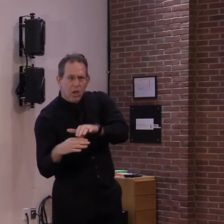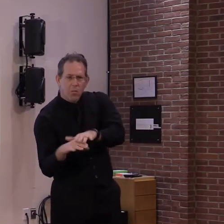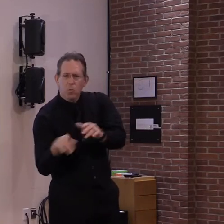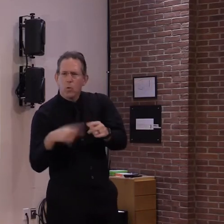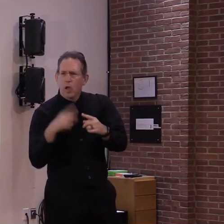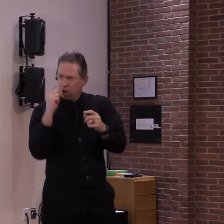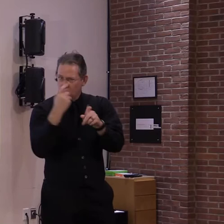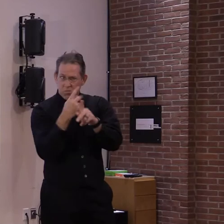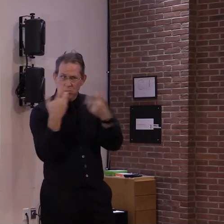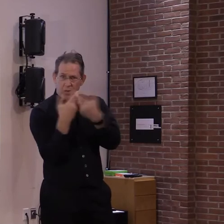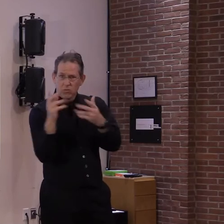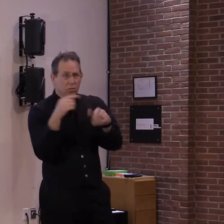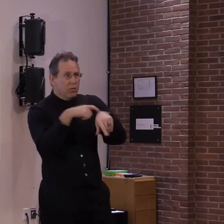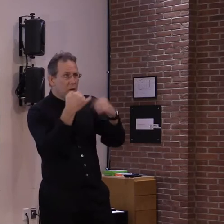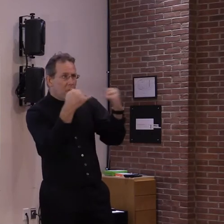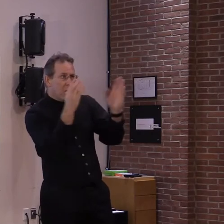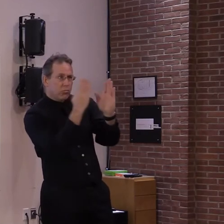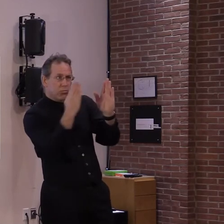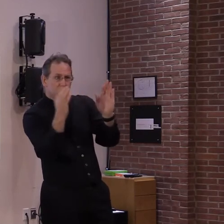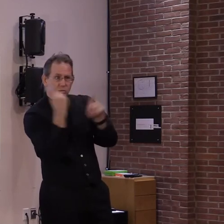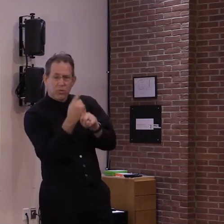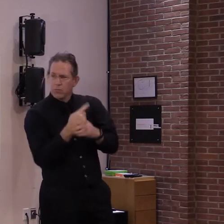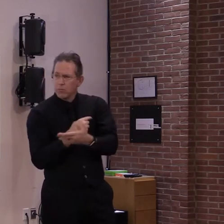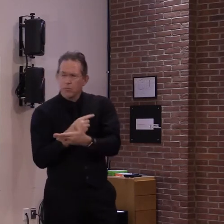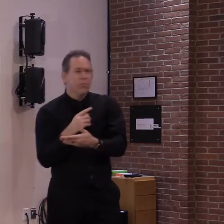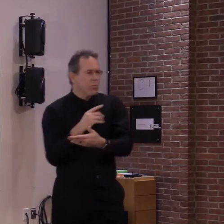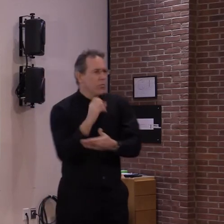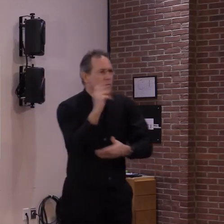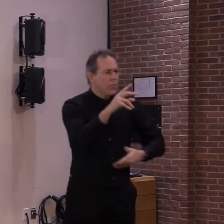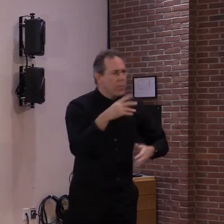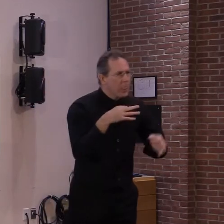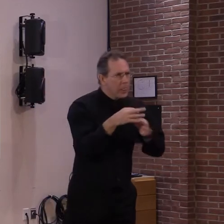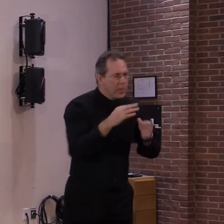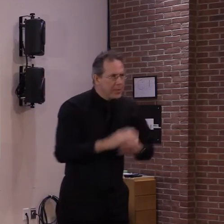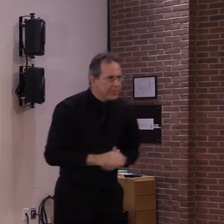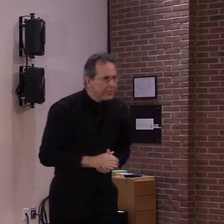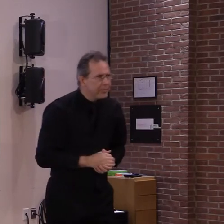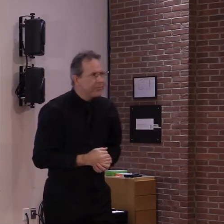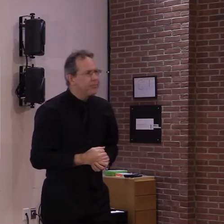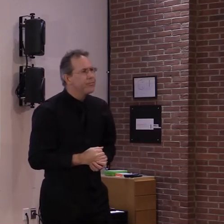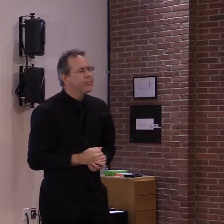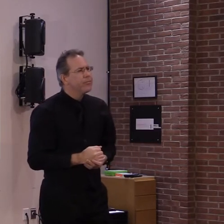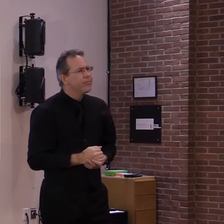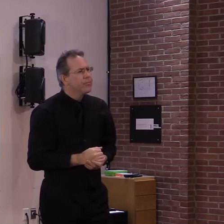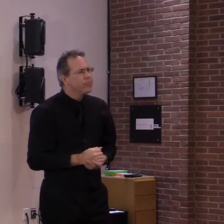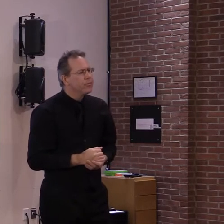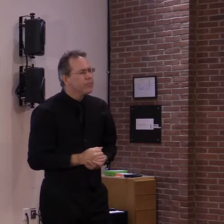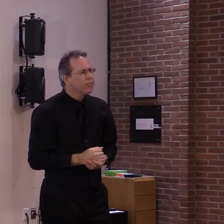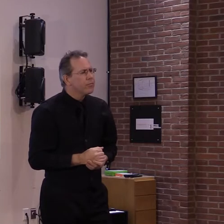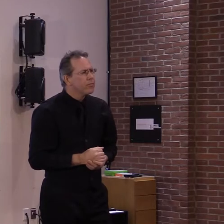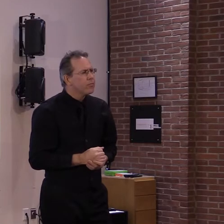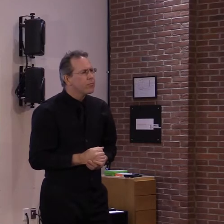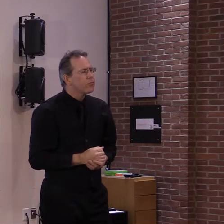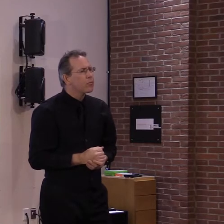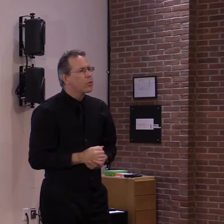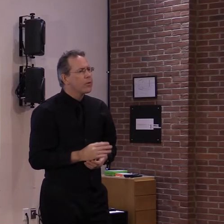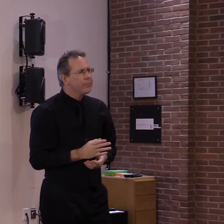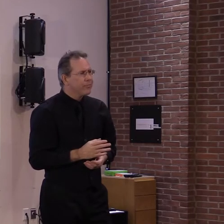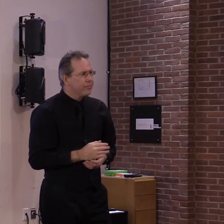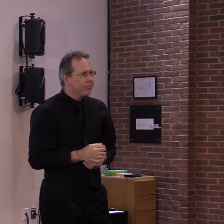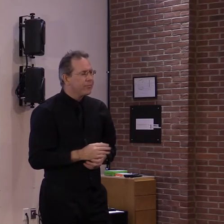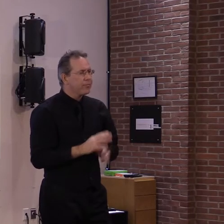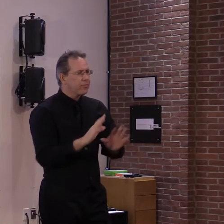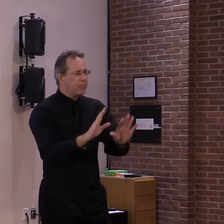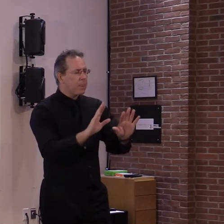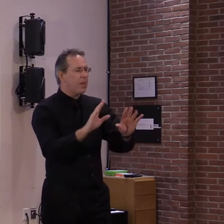Yeah, Kat, one of the things that we're hoping as we move forward here is that, first of all, you've got